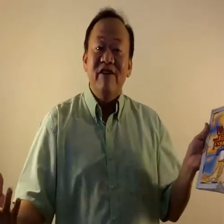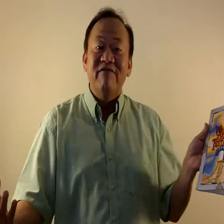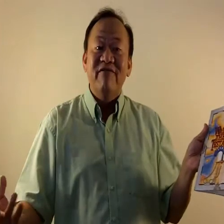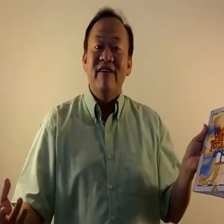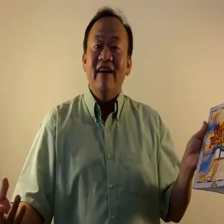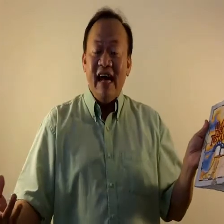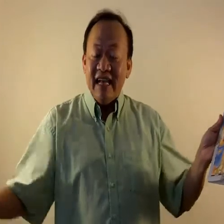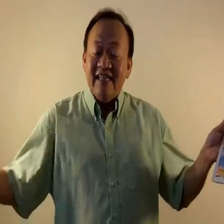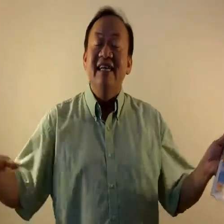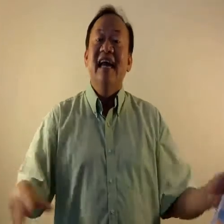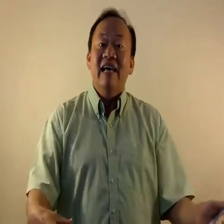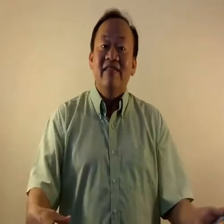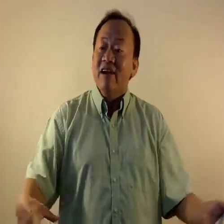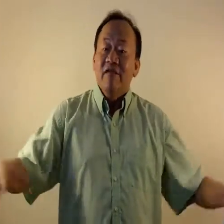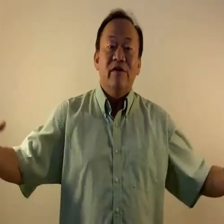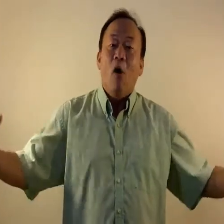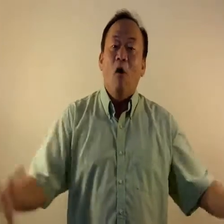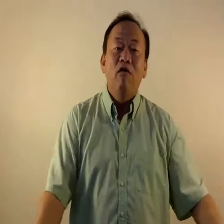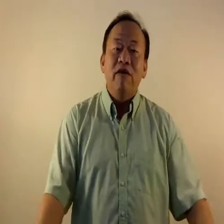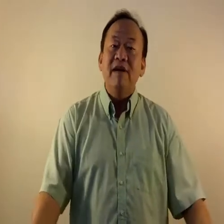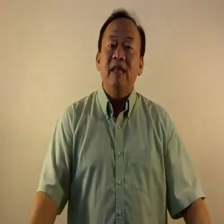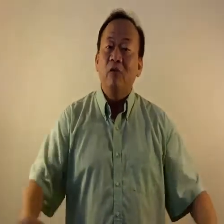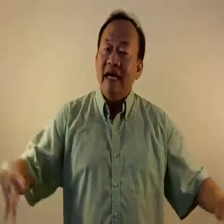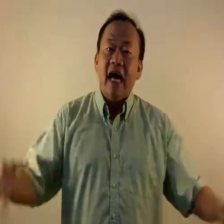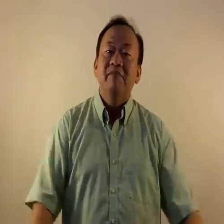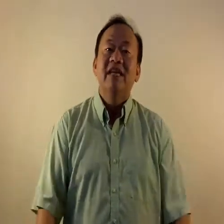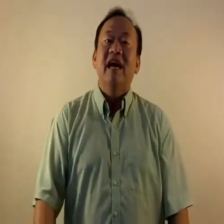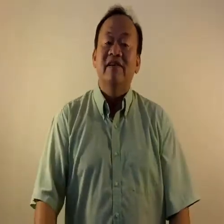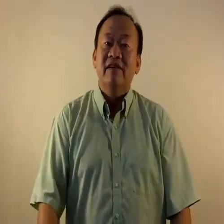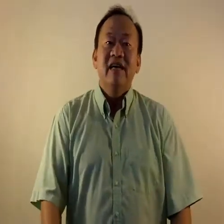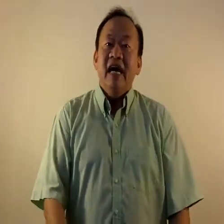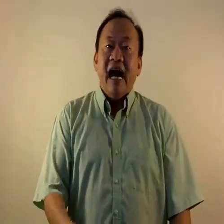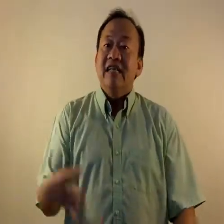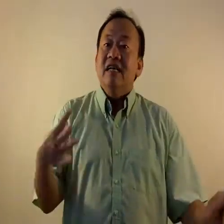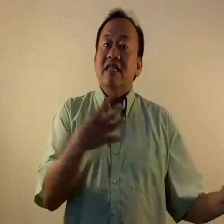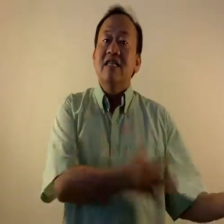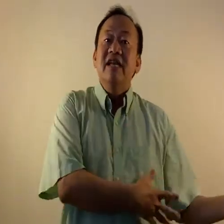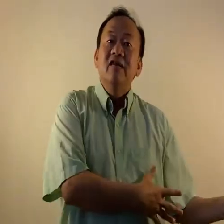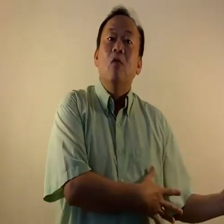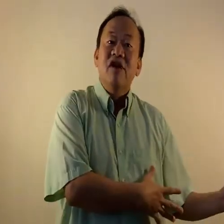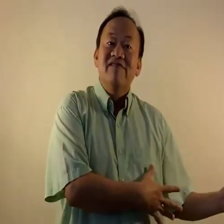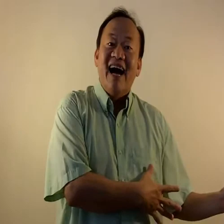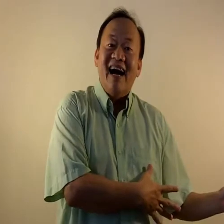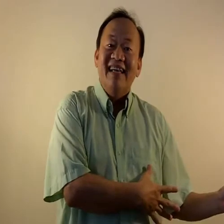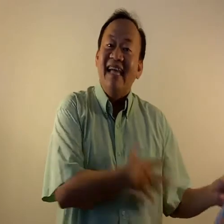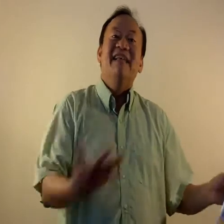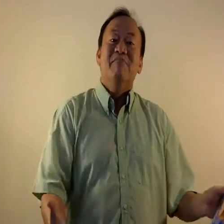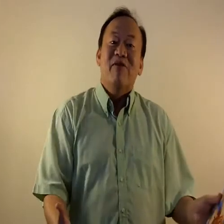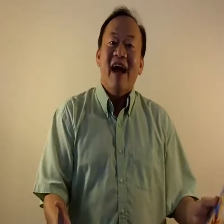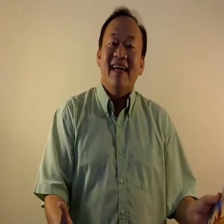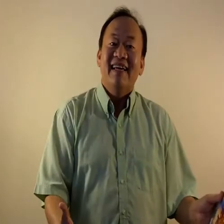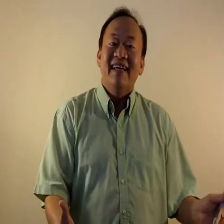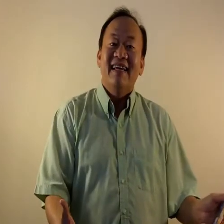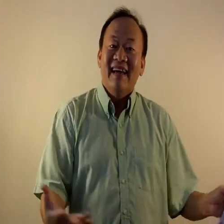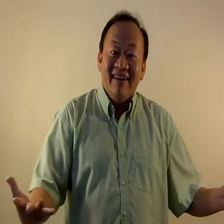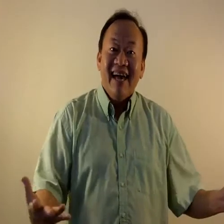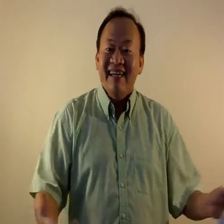too. And as together for the whole family, we can come together and study the word of God and then pray. Okay?